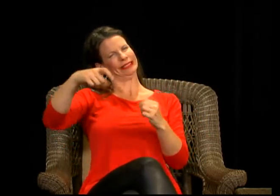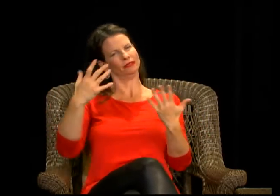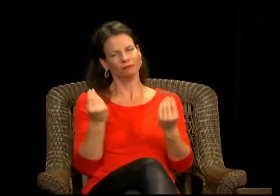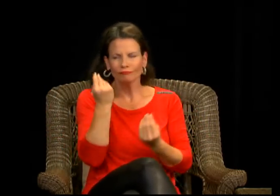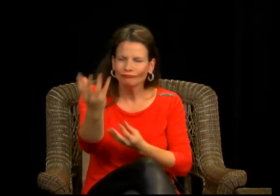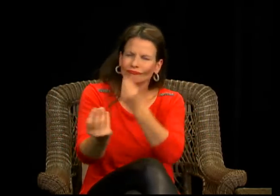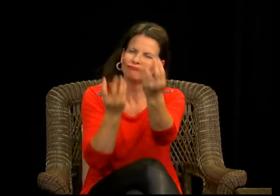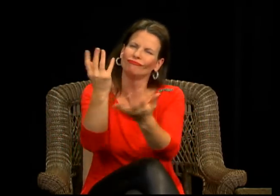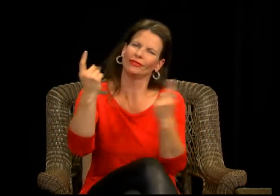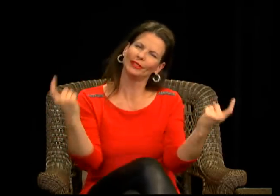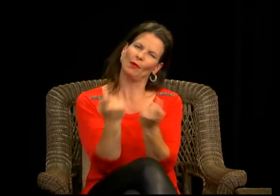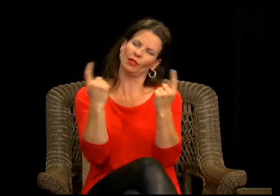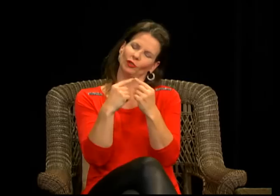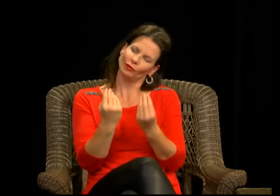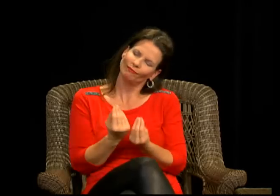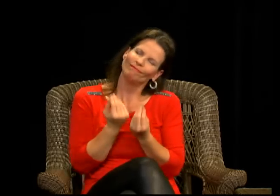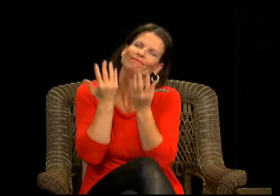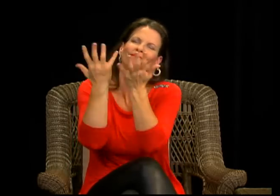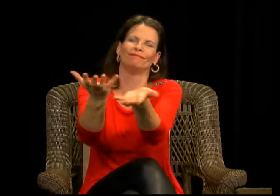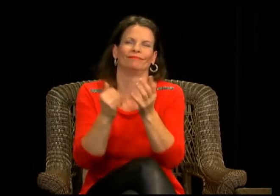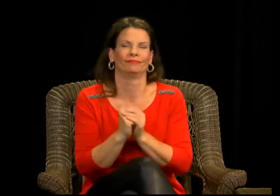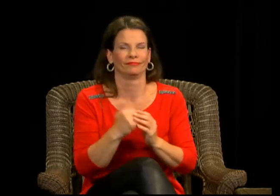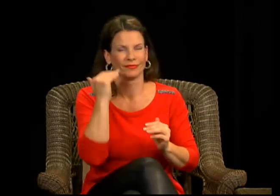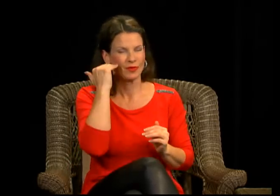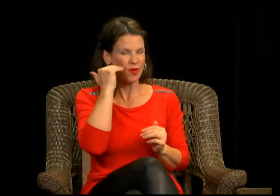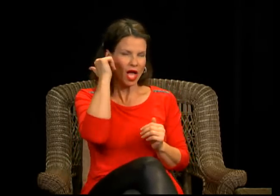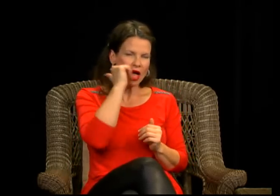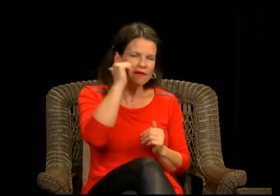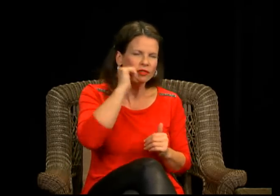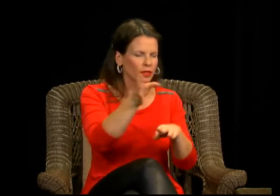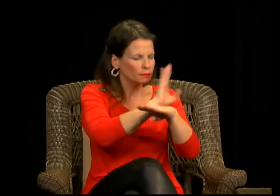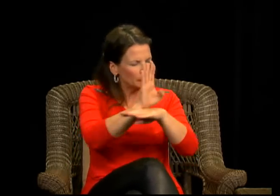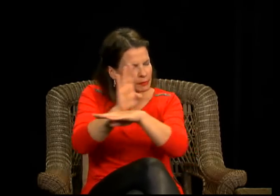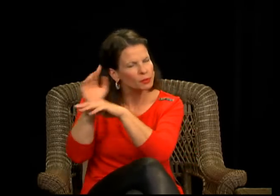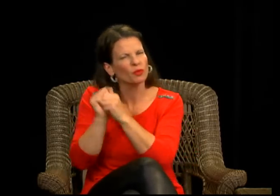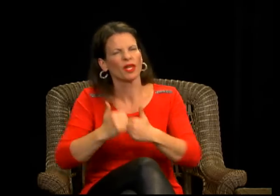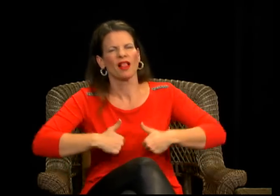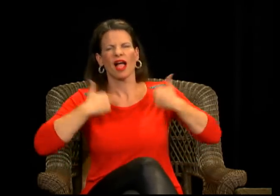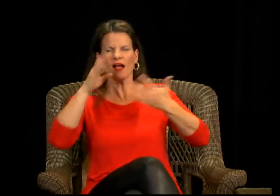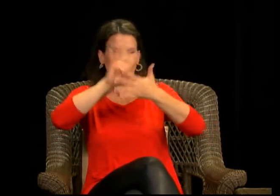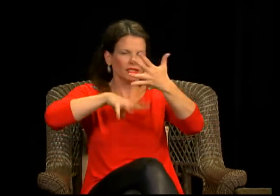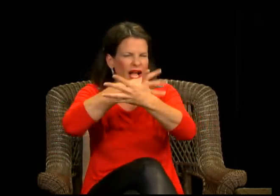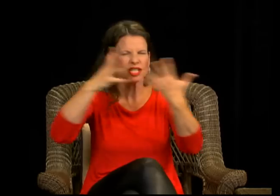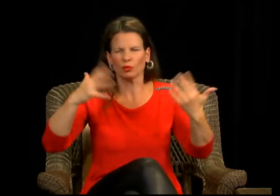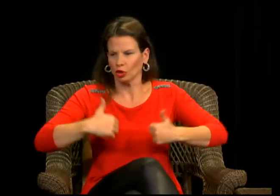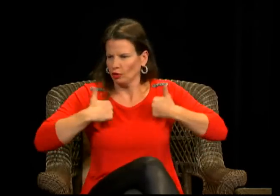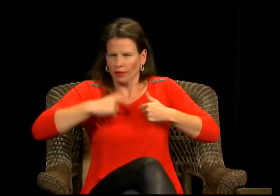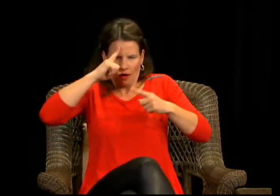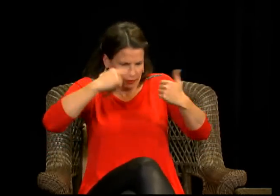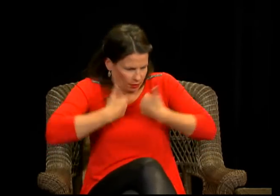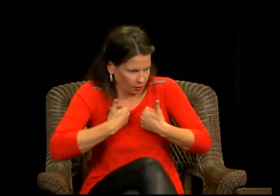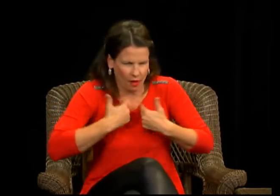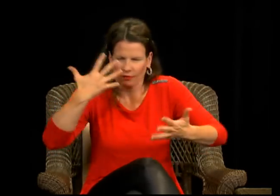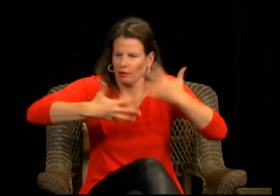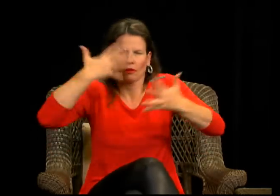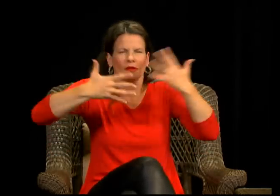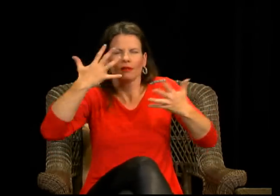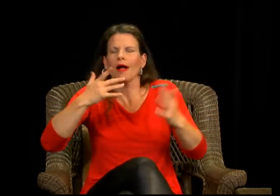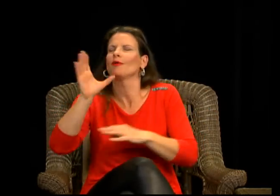giving, celebrating love and every day, you know, we're so busy with our lives, our schedules are so full,